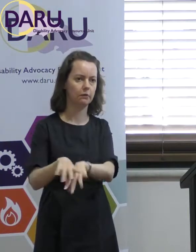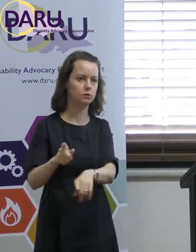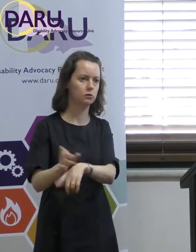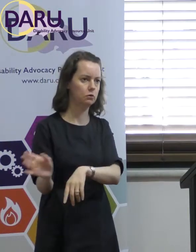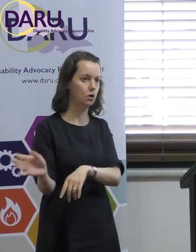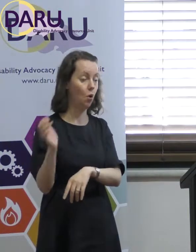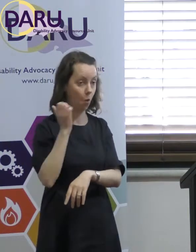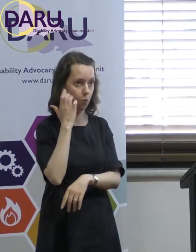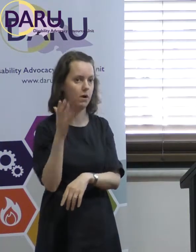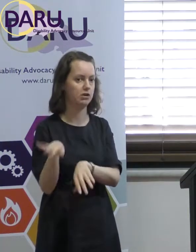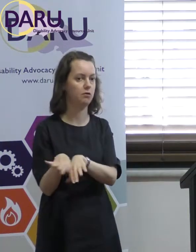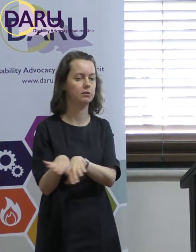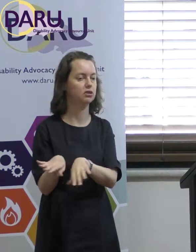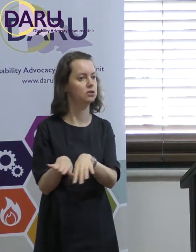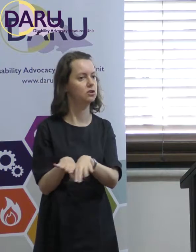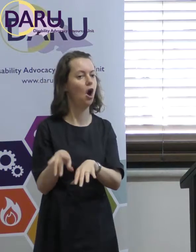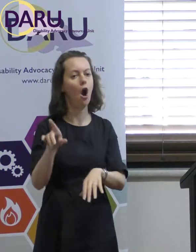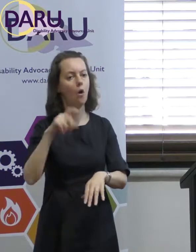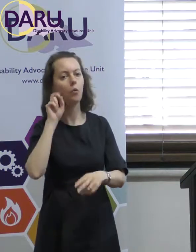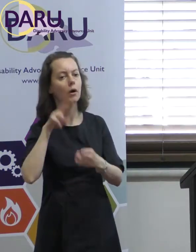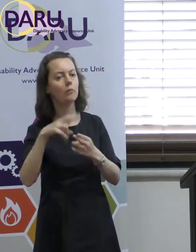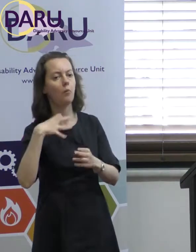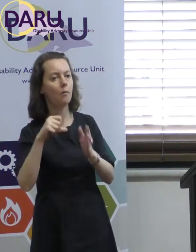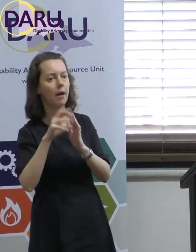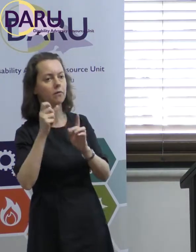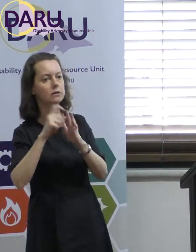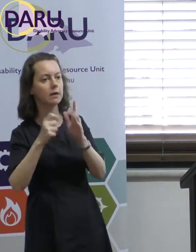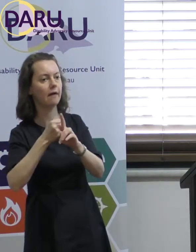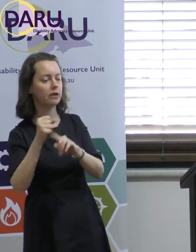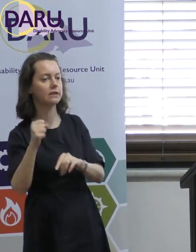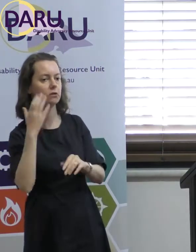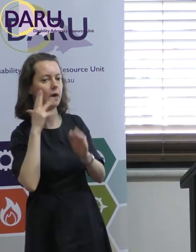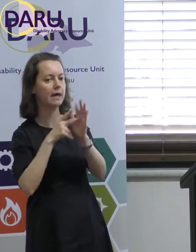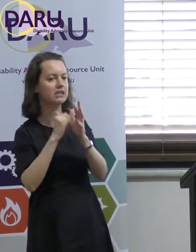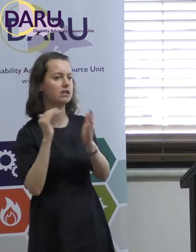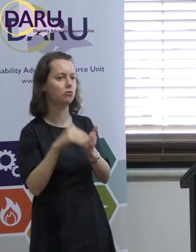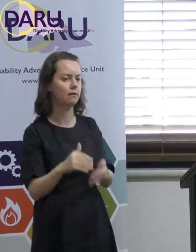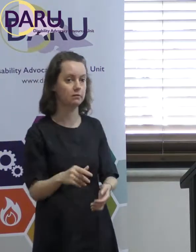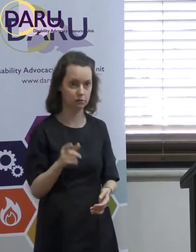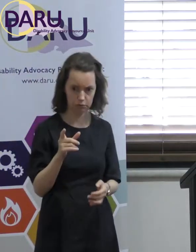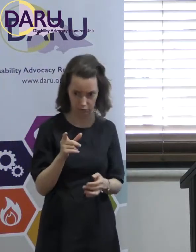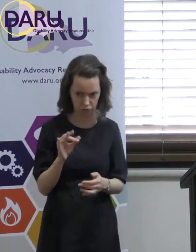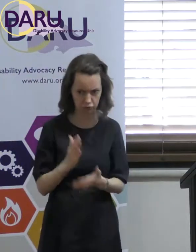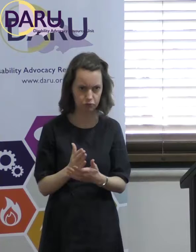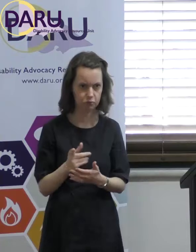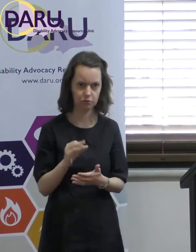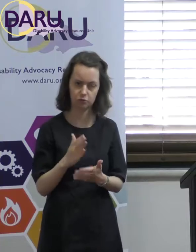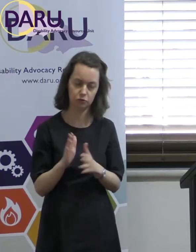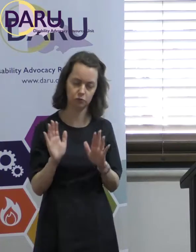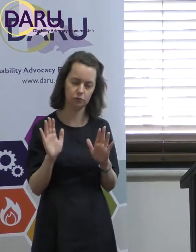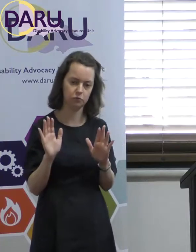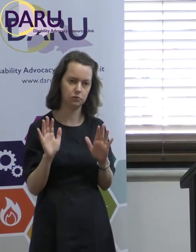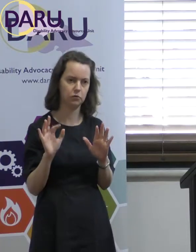all the time. And they just say that there will be increased funding for disability advocacy when the NDIS comes in. It's not true. It isn't true. And